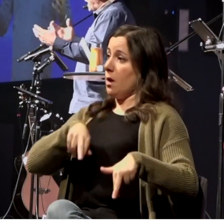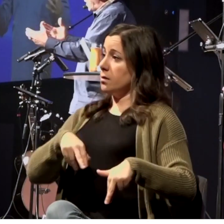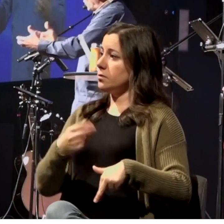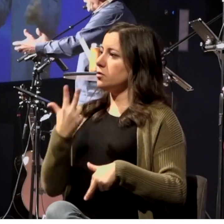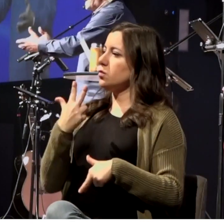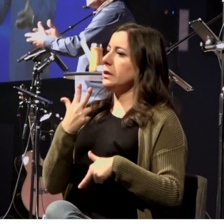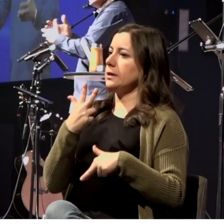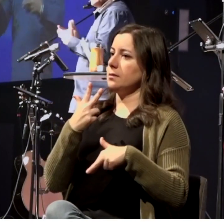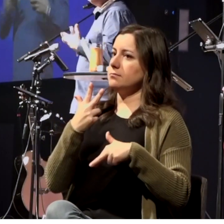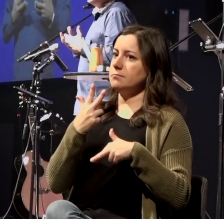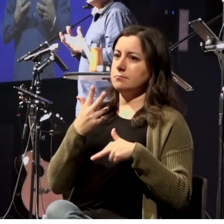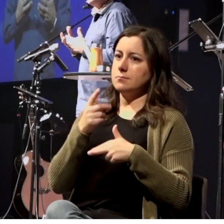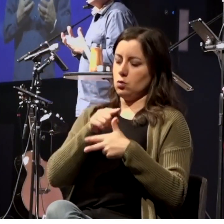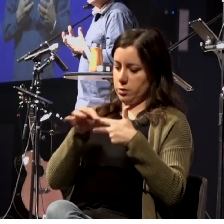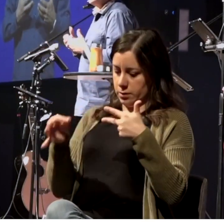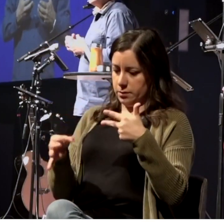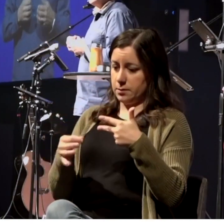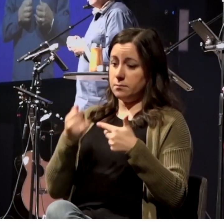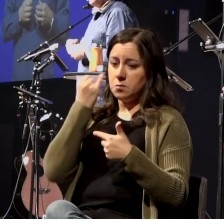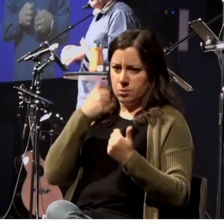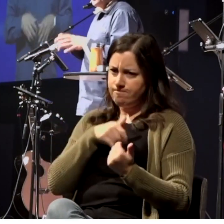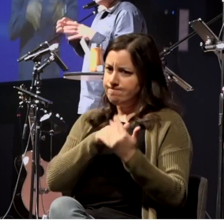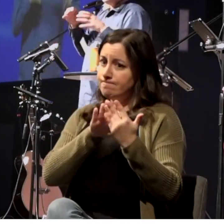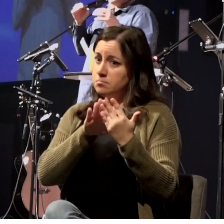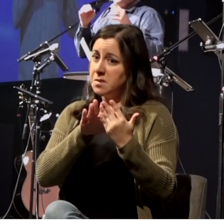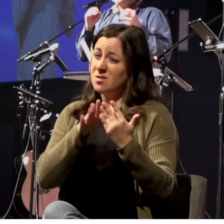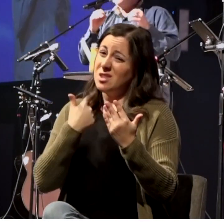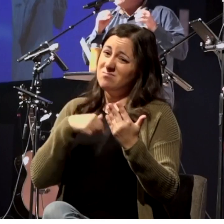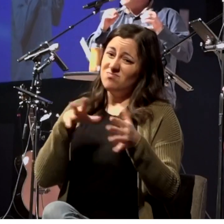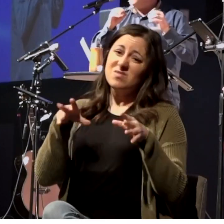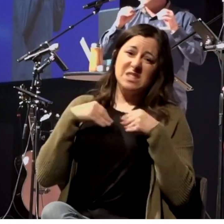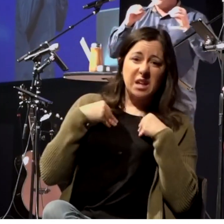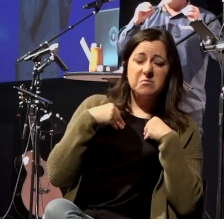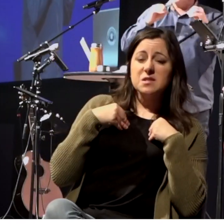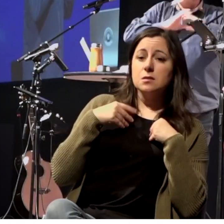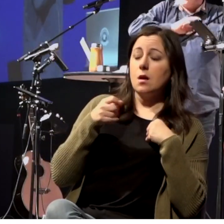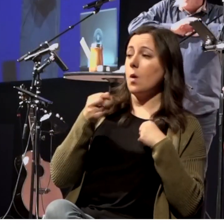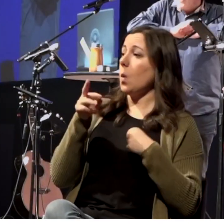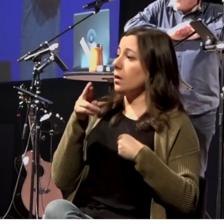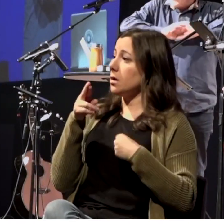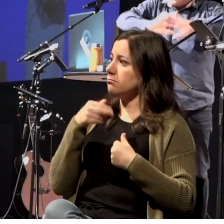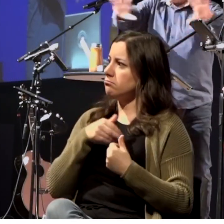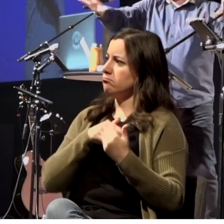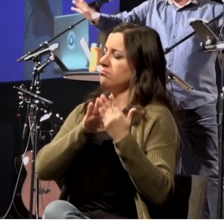we encounter, we can accept, or the things that we encounter, we can reject,